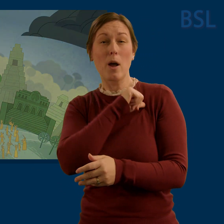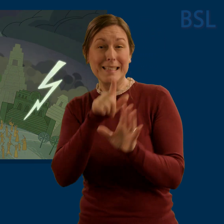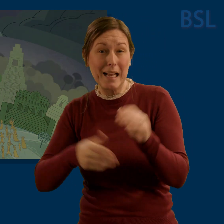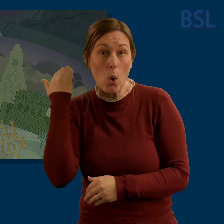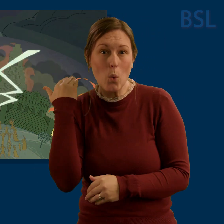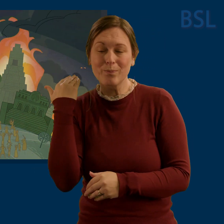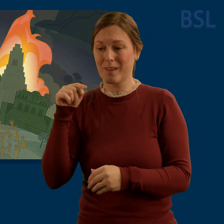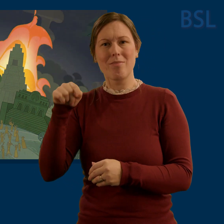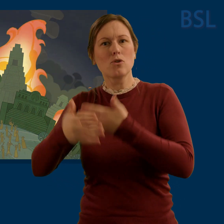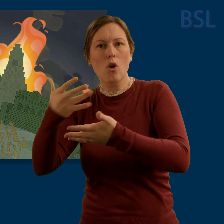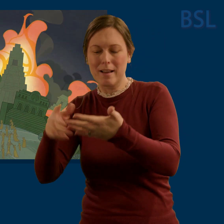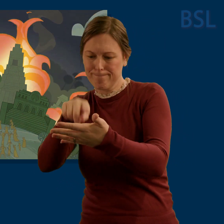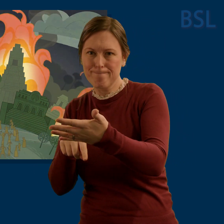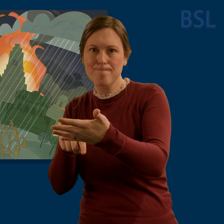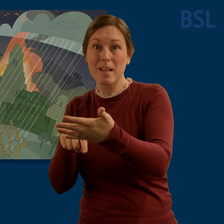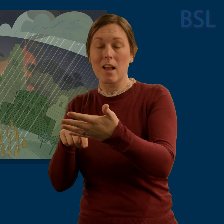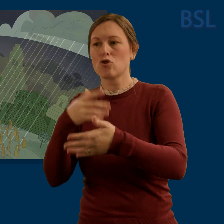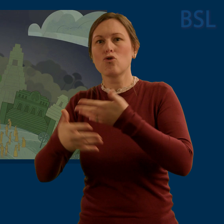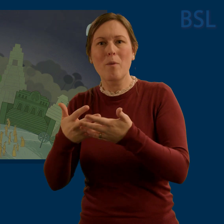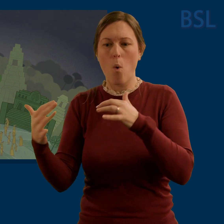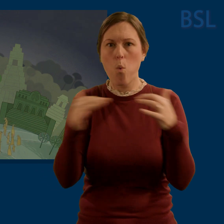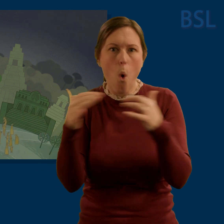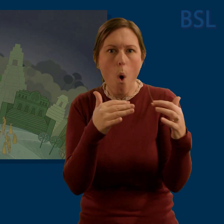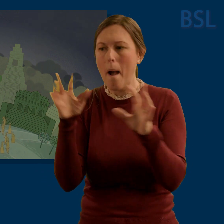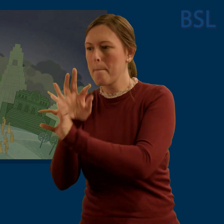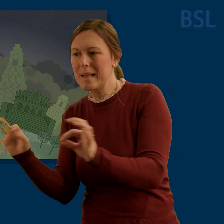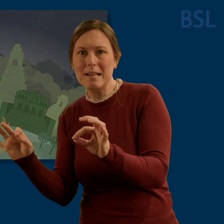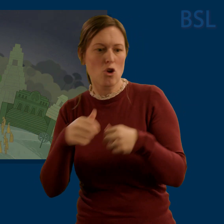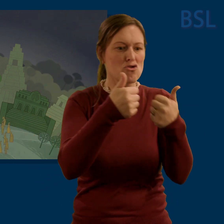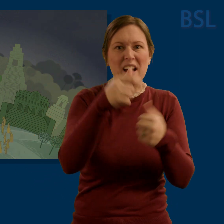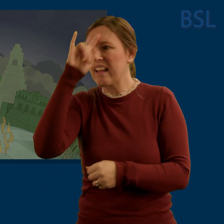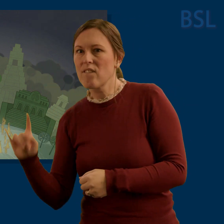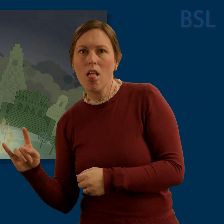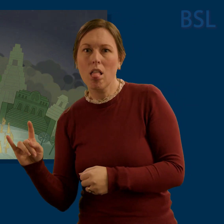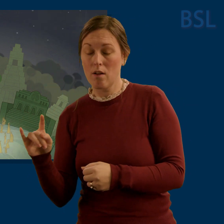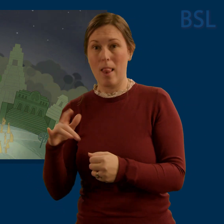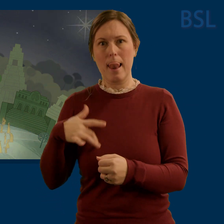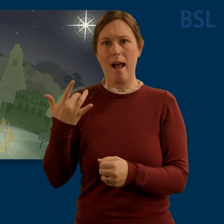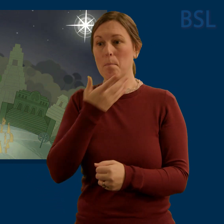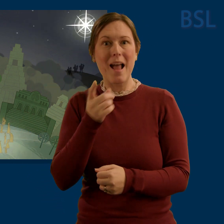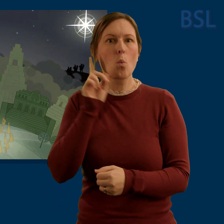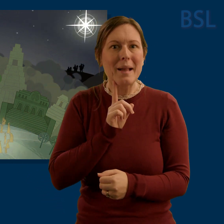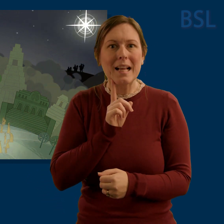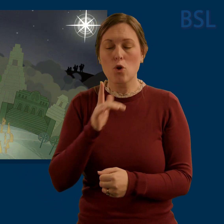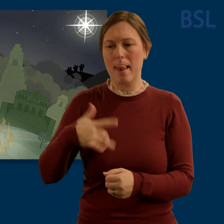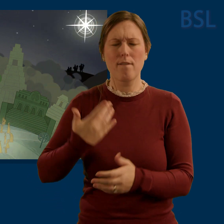war and peace and good and evil that follows the lives of men and women who lived long ago, but who believed in and even predicted the coming of Jesus Christ.